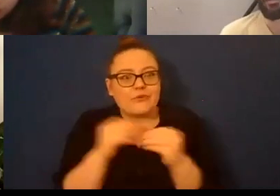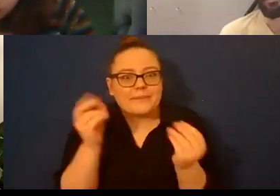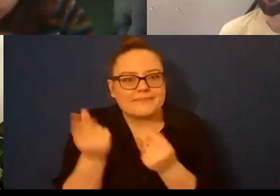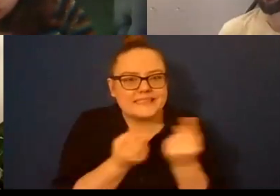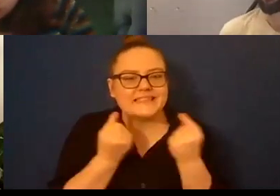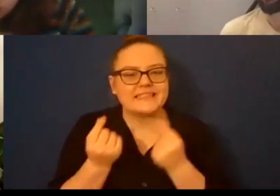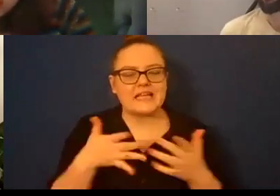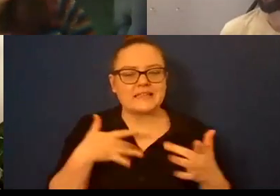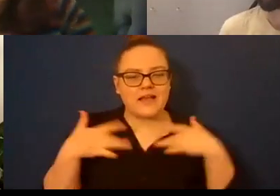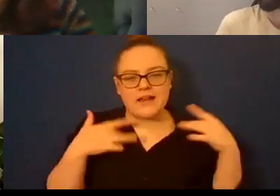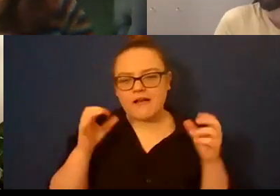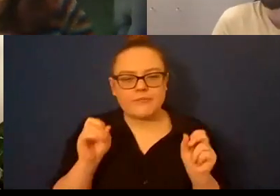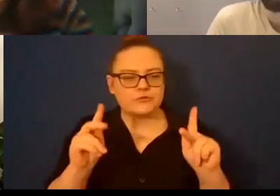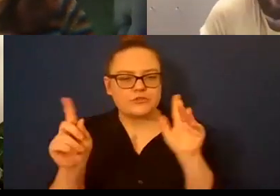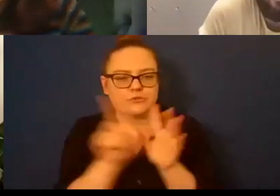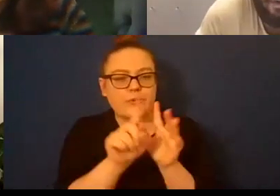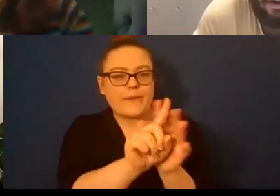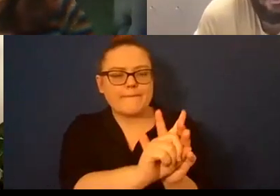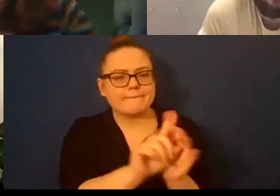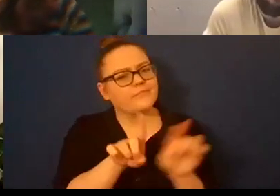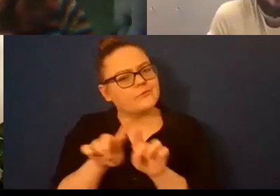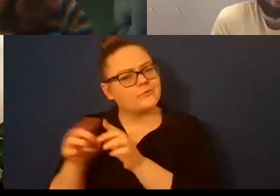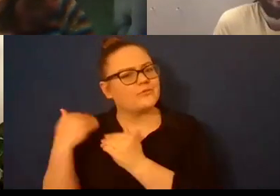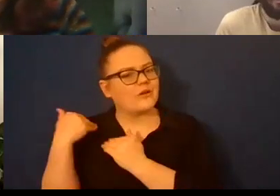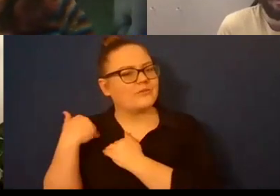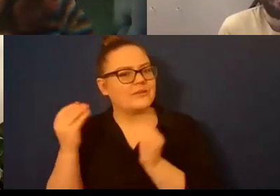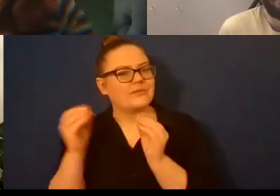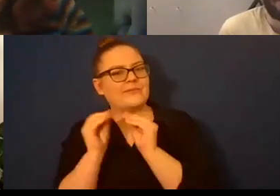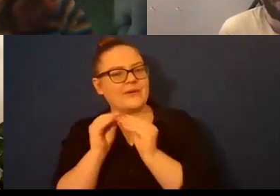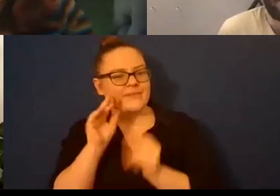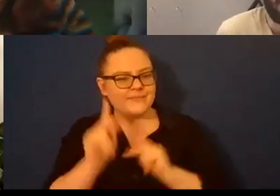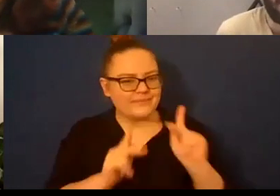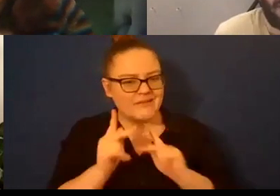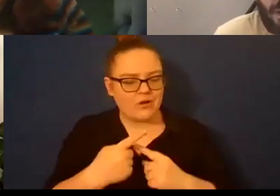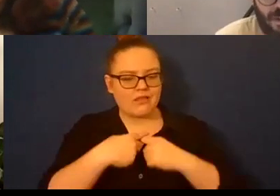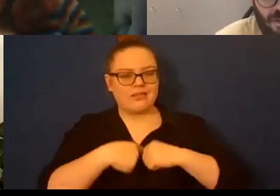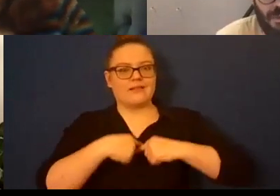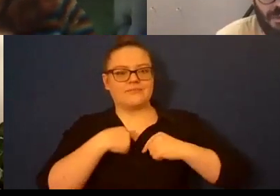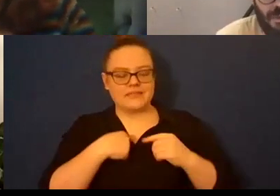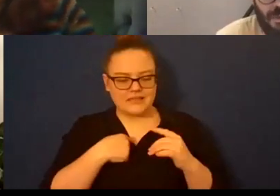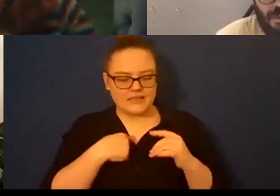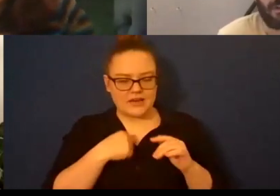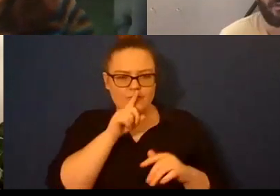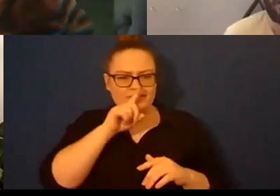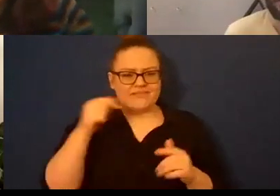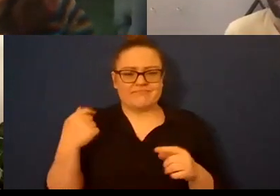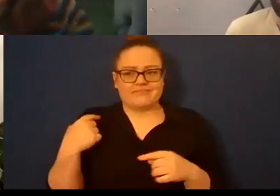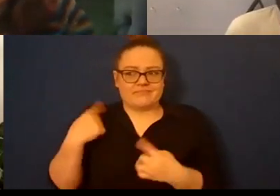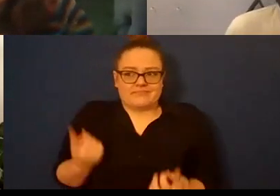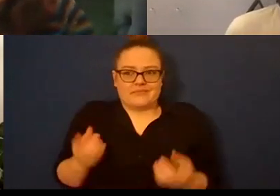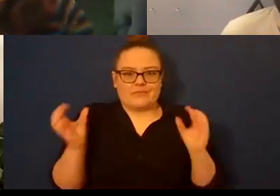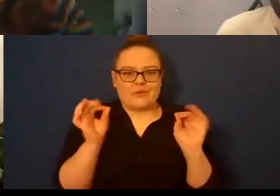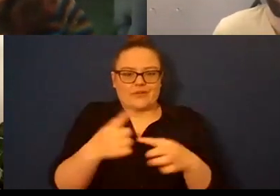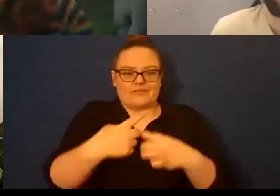and um and also responsibilities you know people began to depend on me in a way that nobody really did um